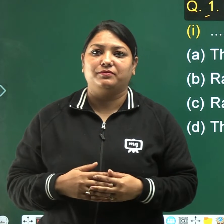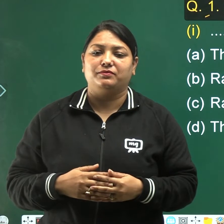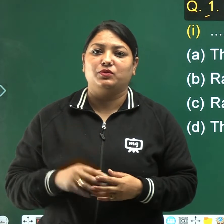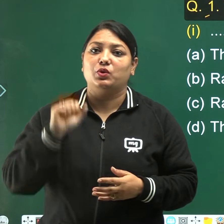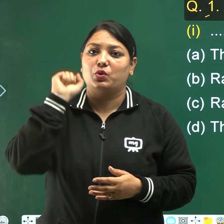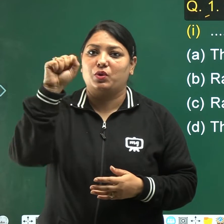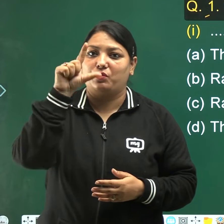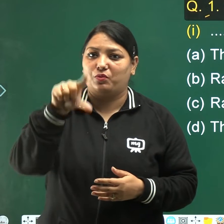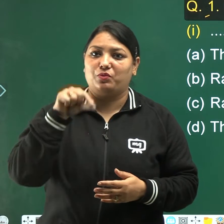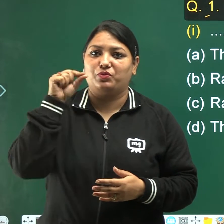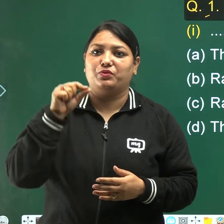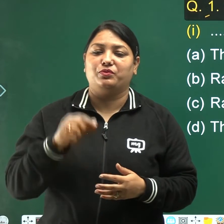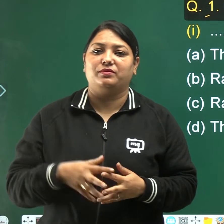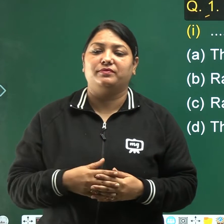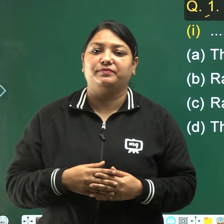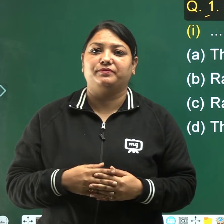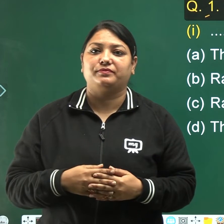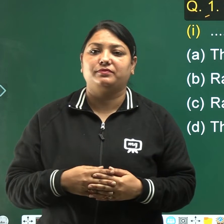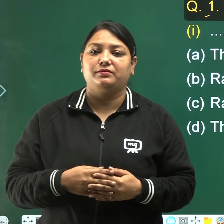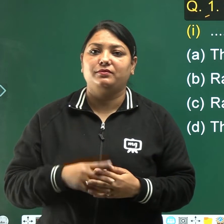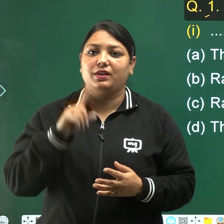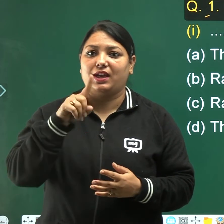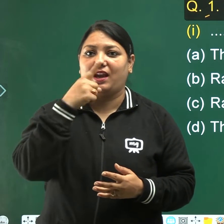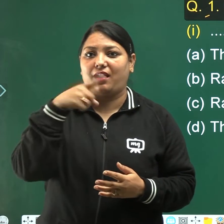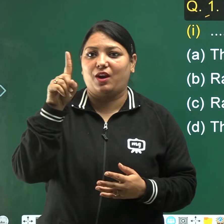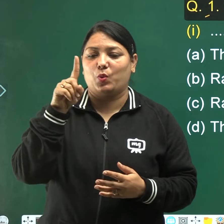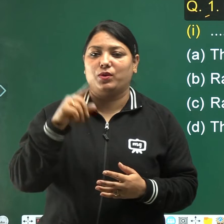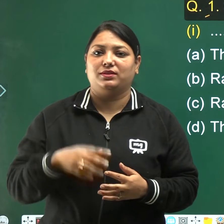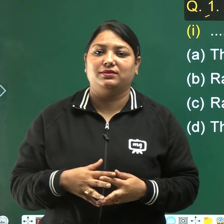you have to choose the correct one,